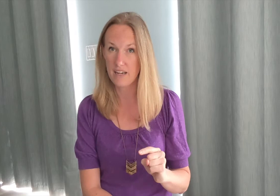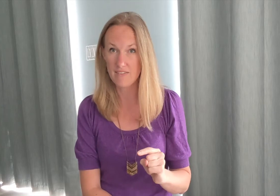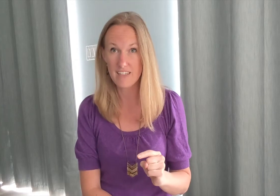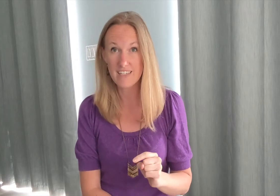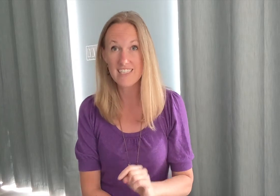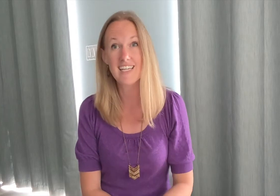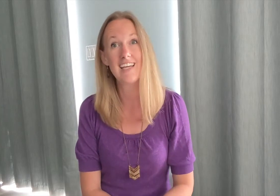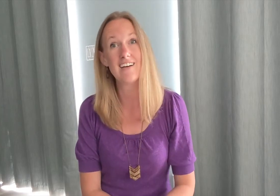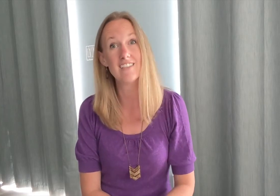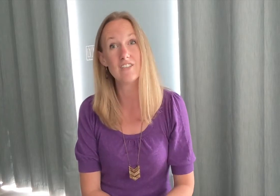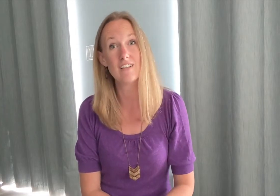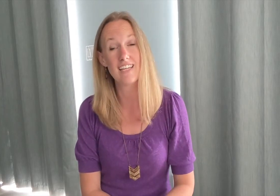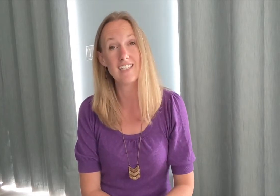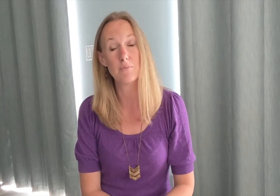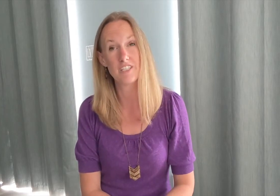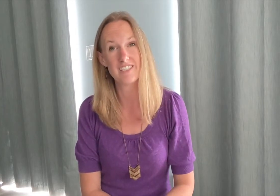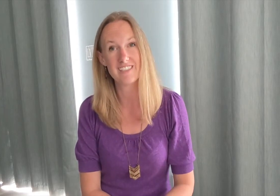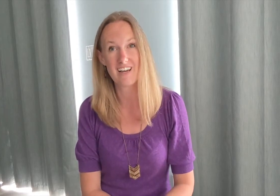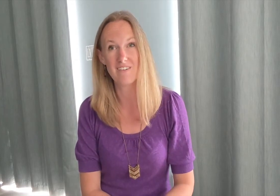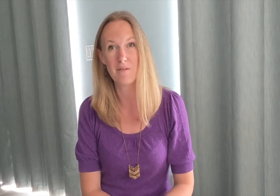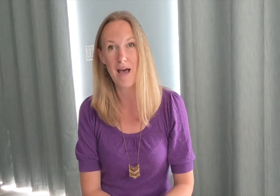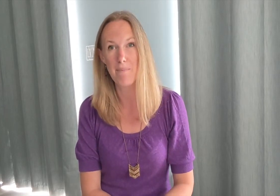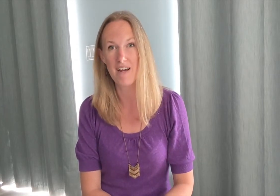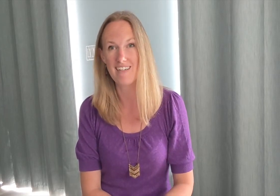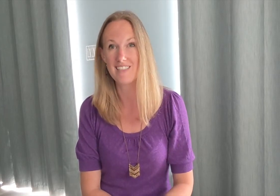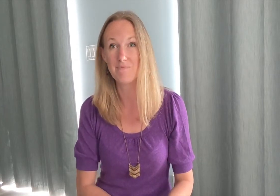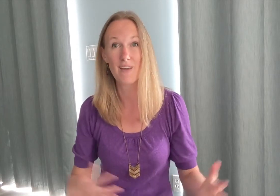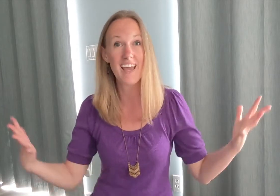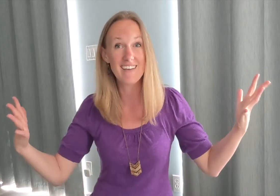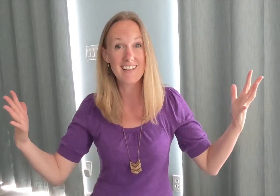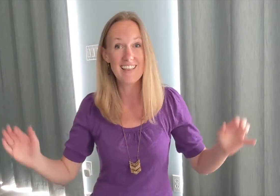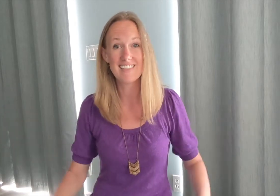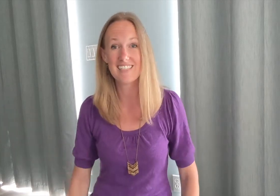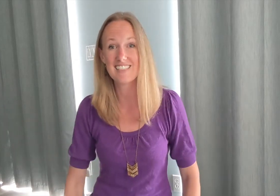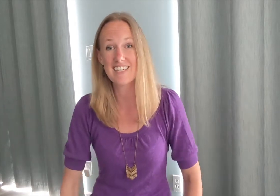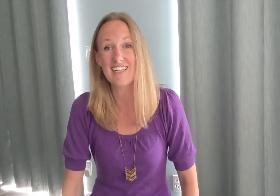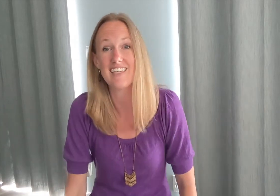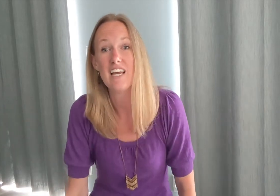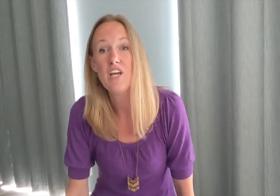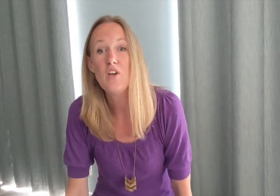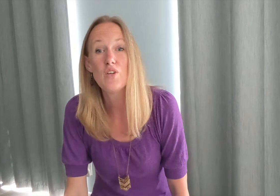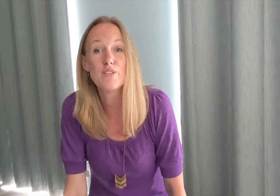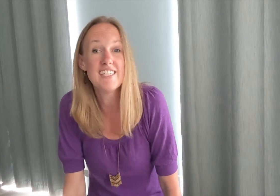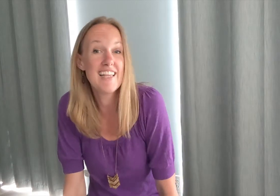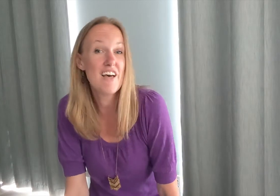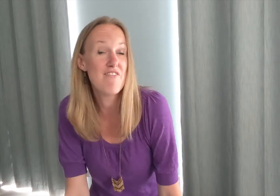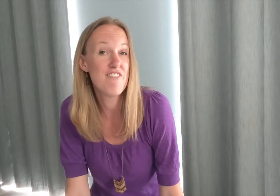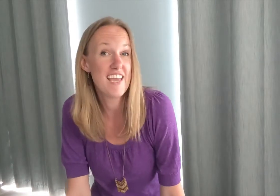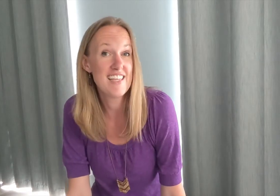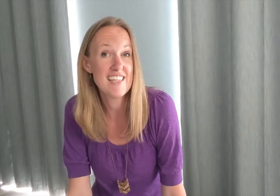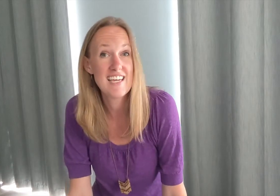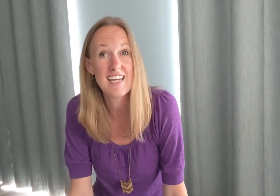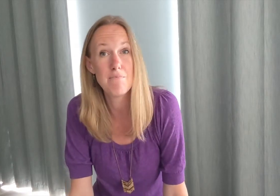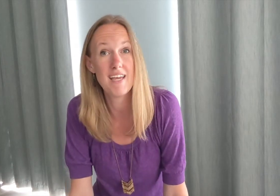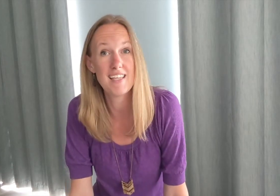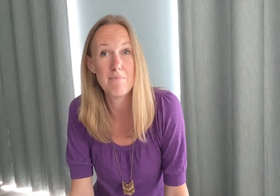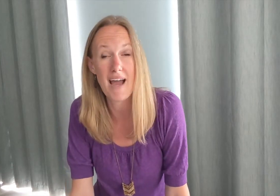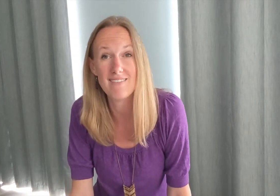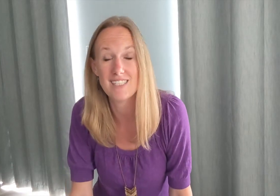off lyrics and also the link to purchase the song from Pat Barrett. Okay let's get started. You said that faith can make the mountains